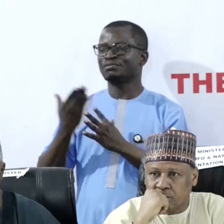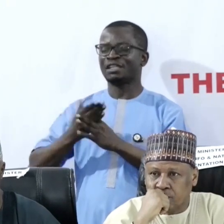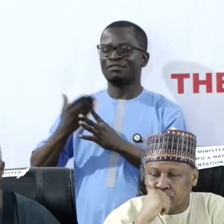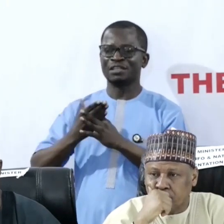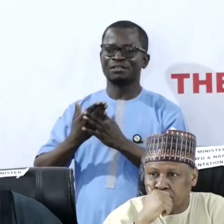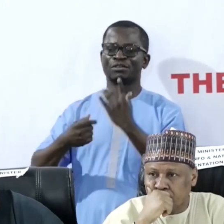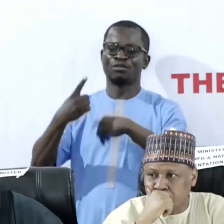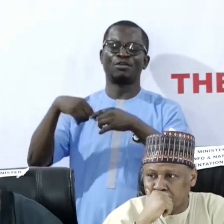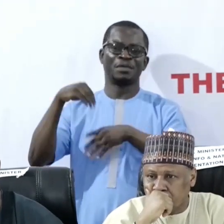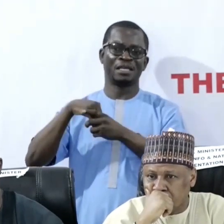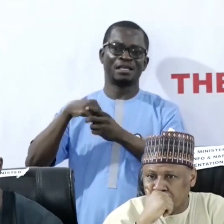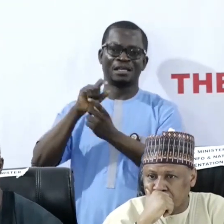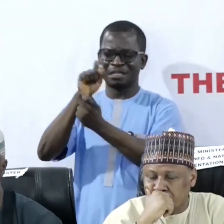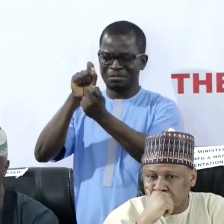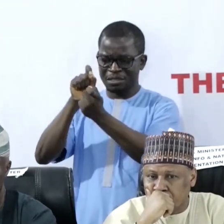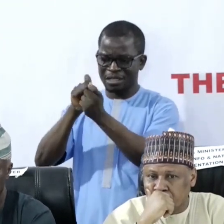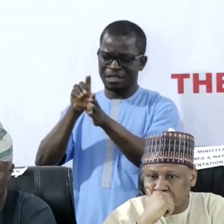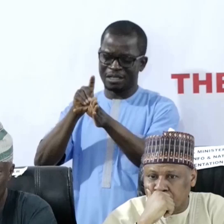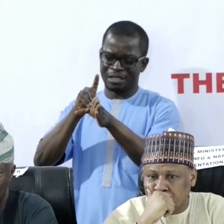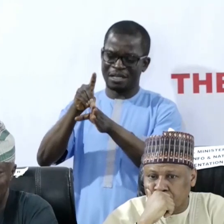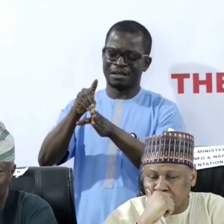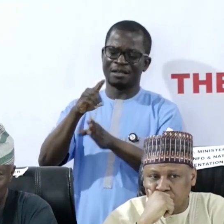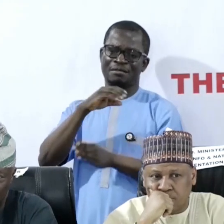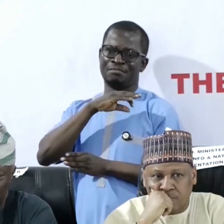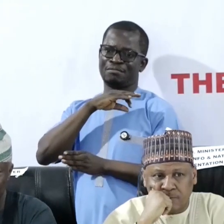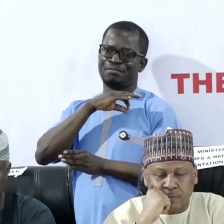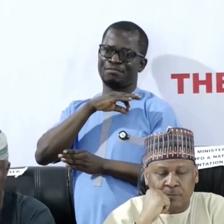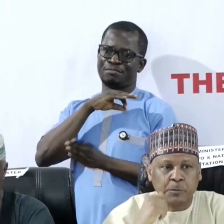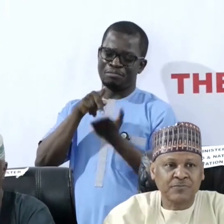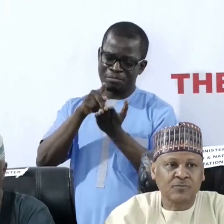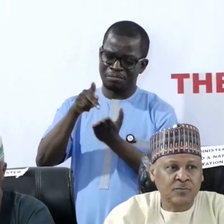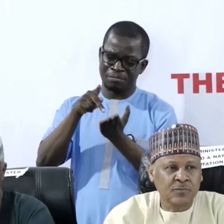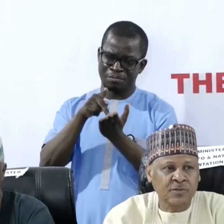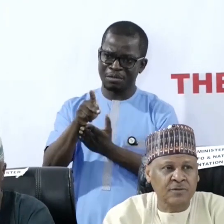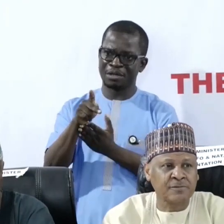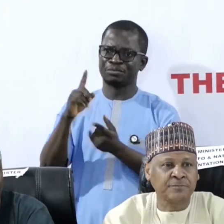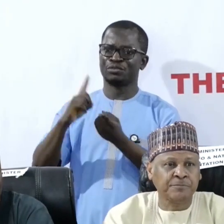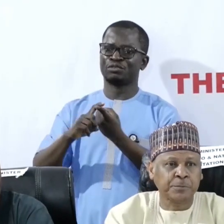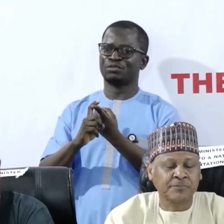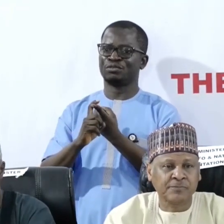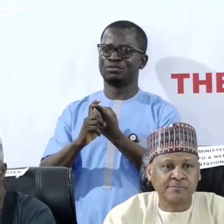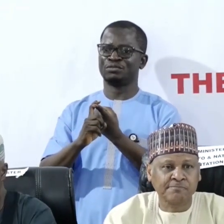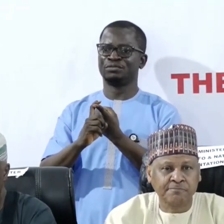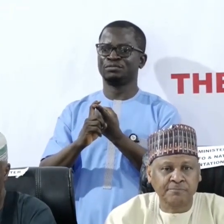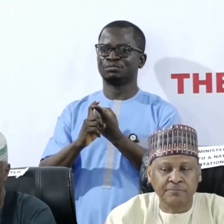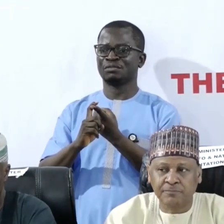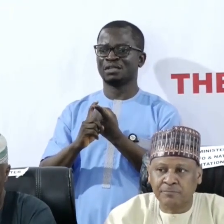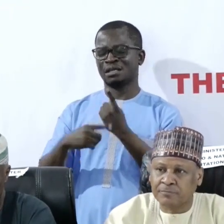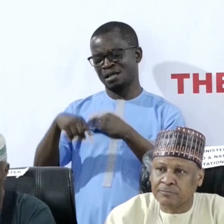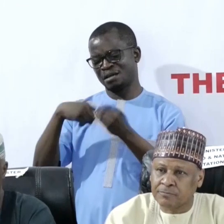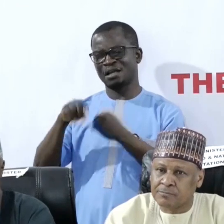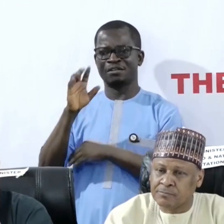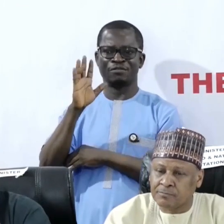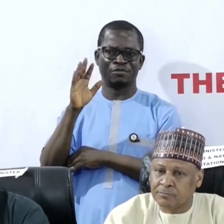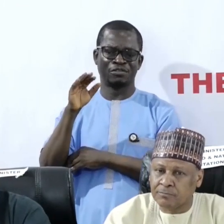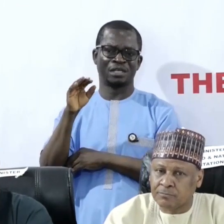particularly direct benefits, direct payments to approximately 15